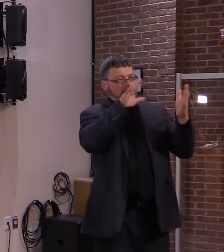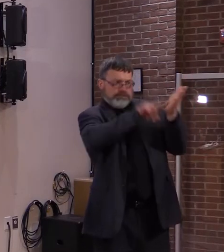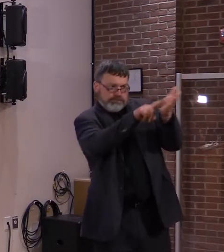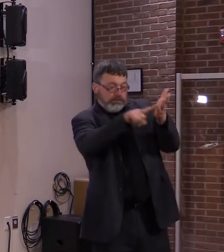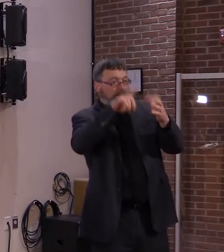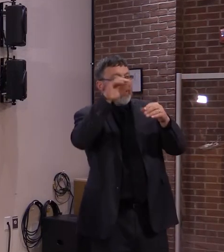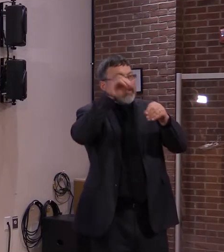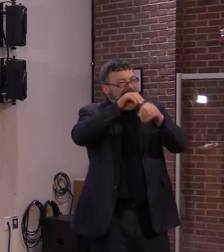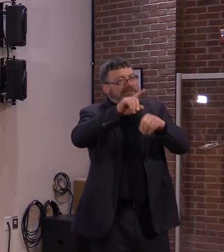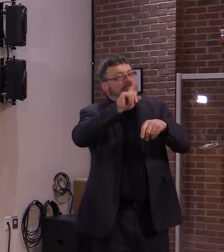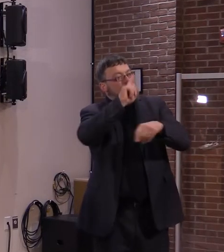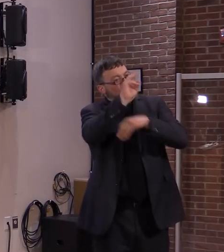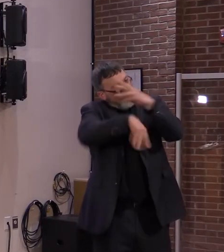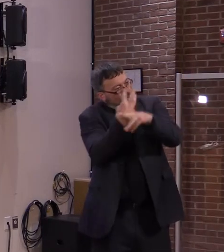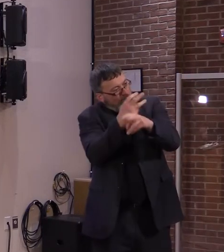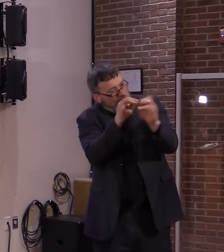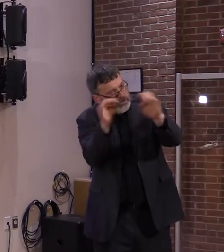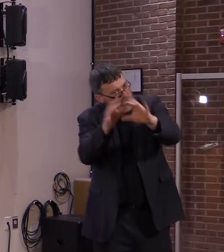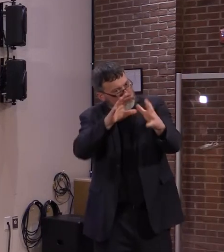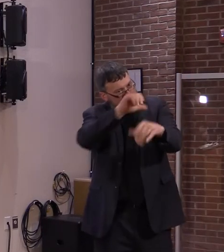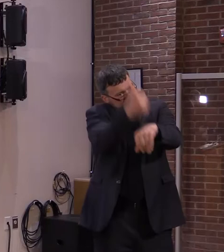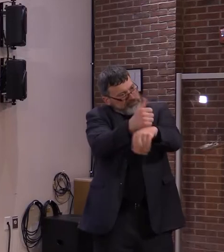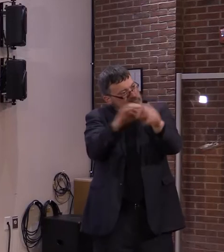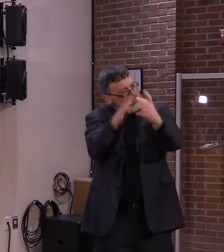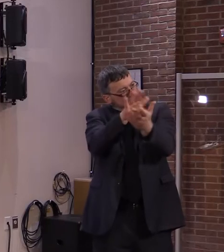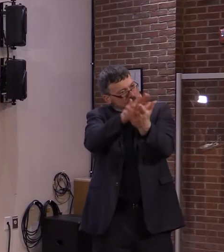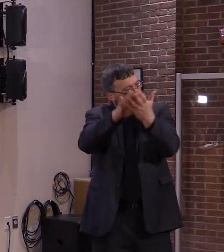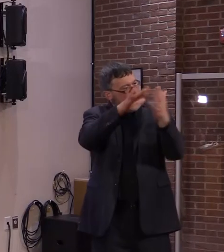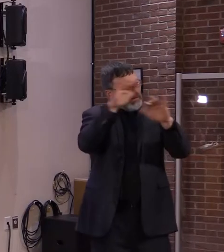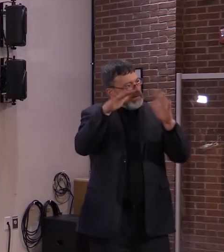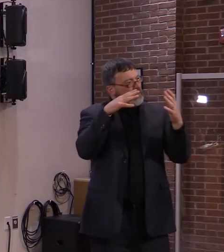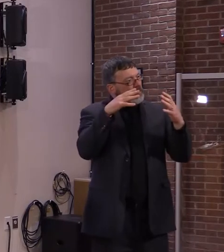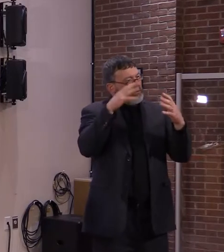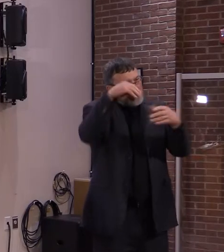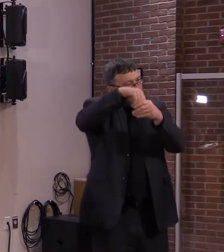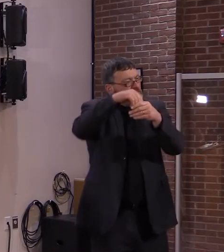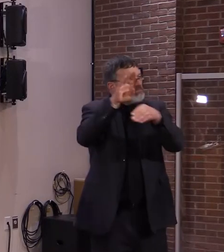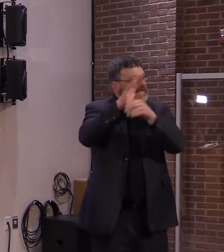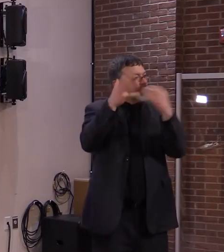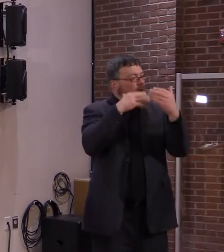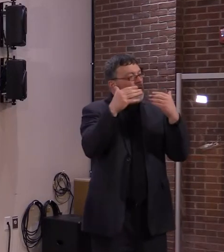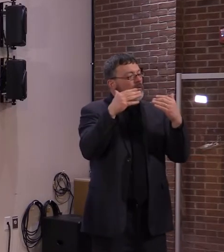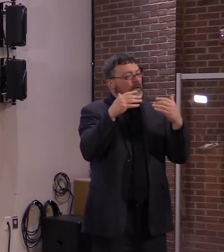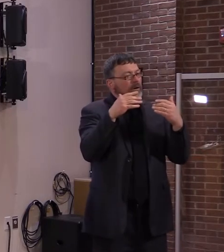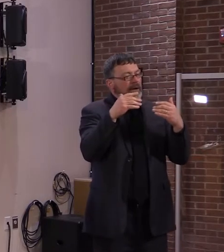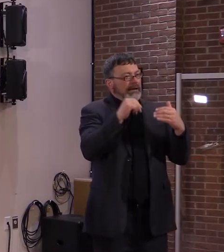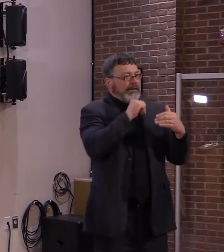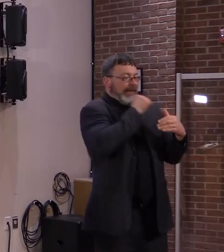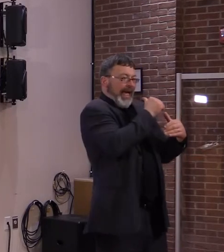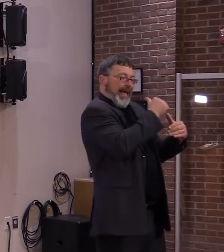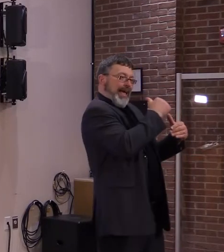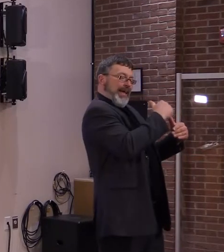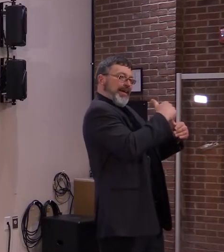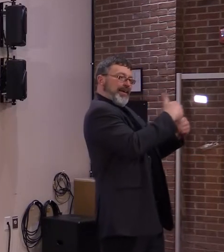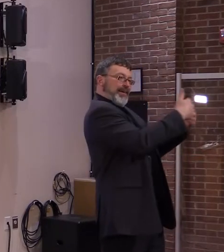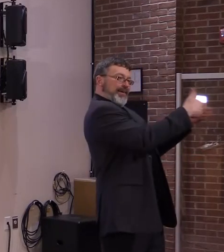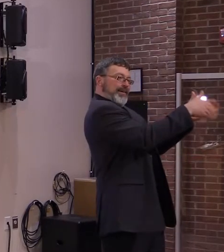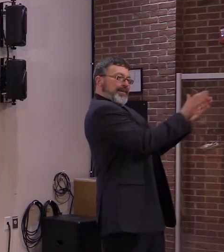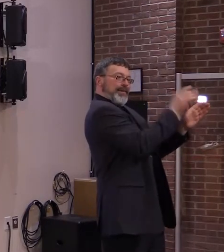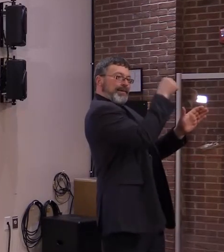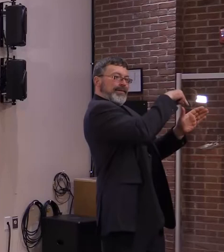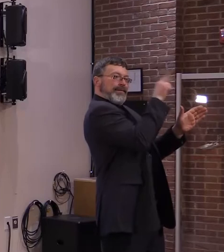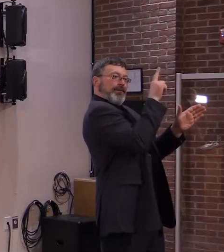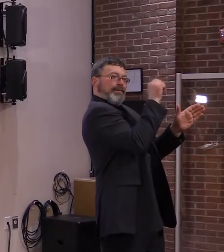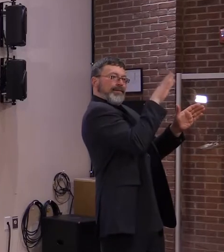and are done in a very elegant and sophisticated way, looking at particle sizes, looking at particle